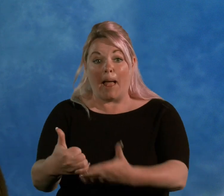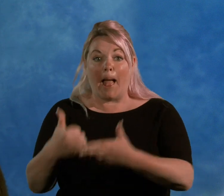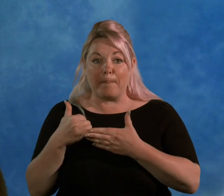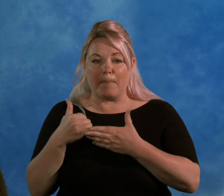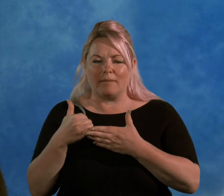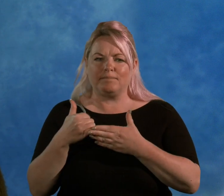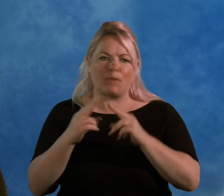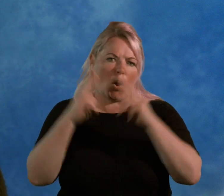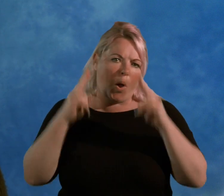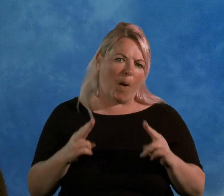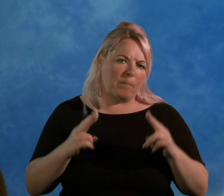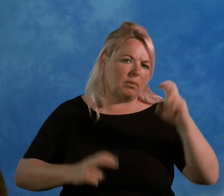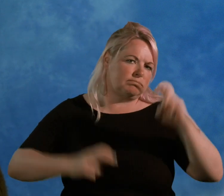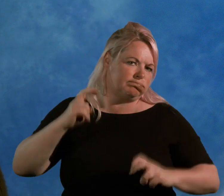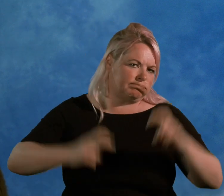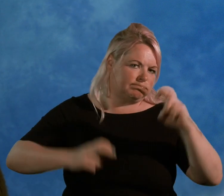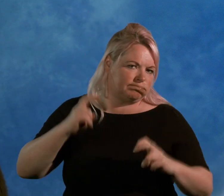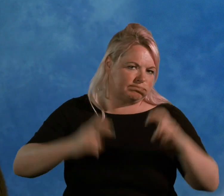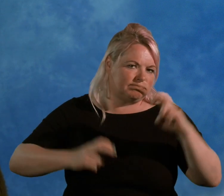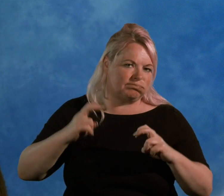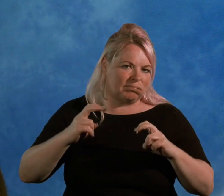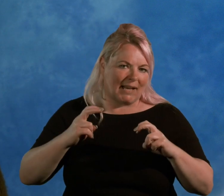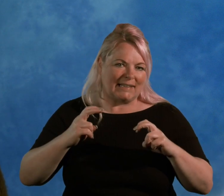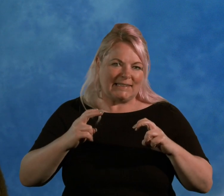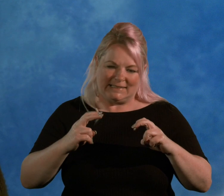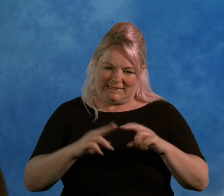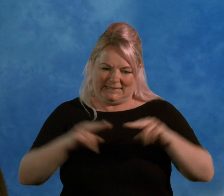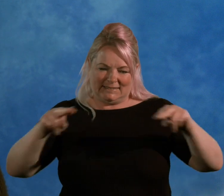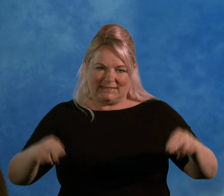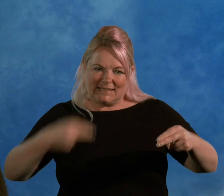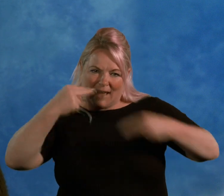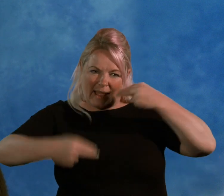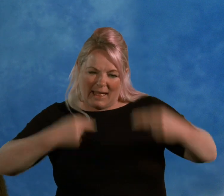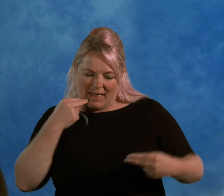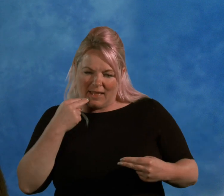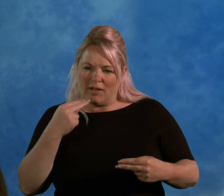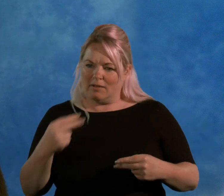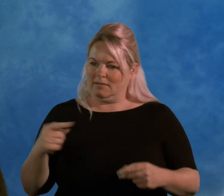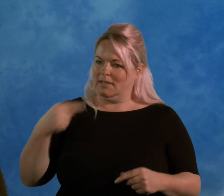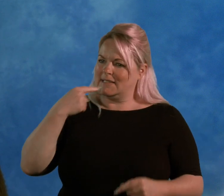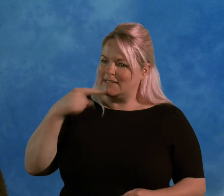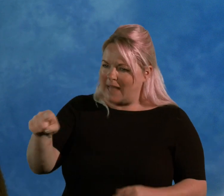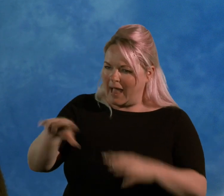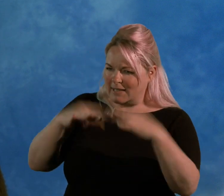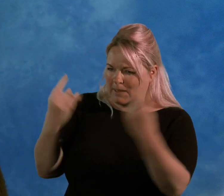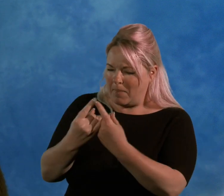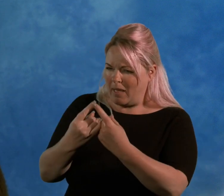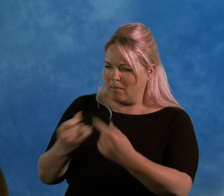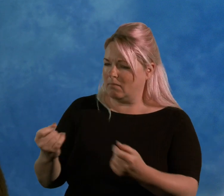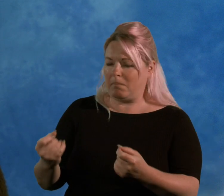At home there was arguments across the table about things. One had say something and the other one hadn't heard. And